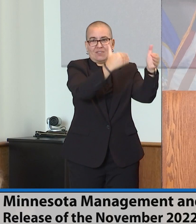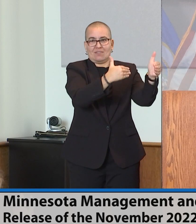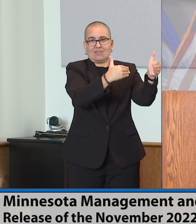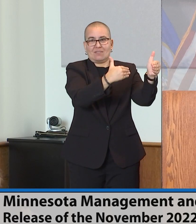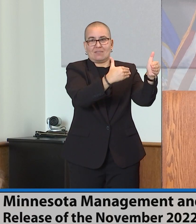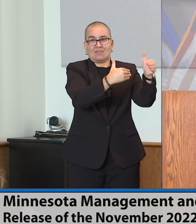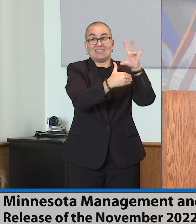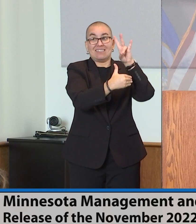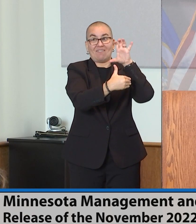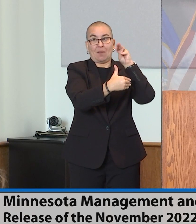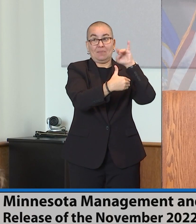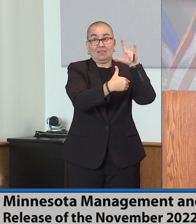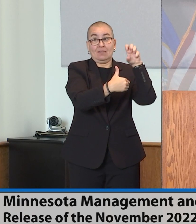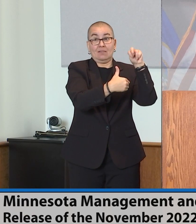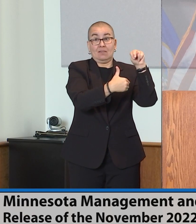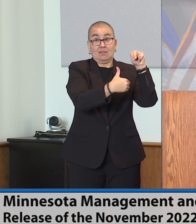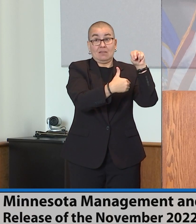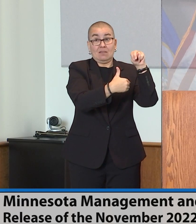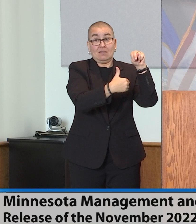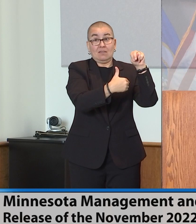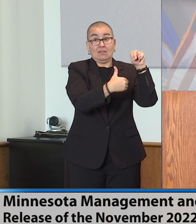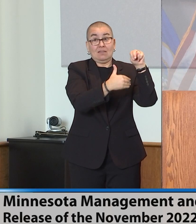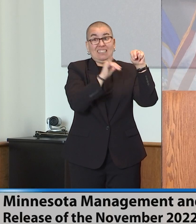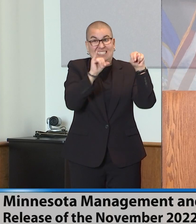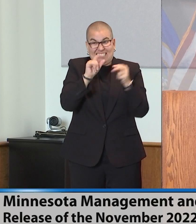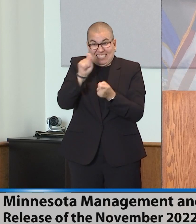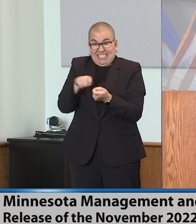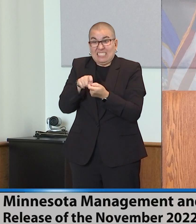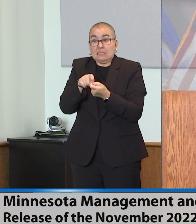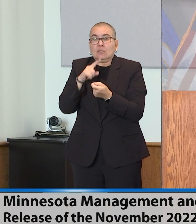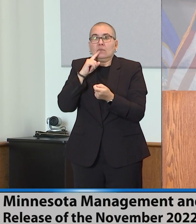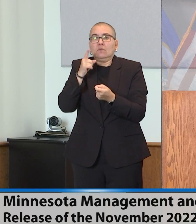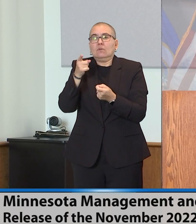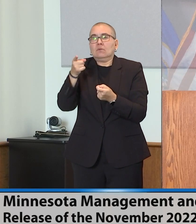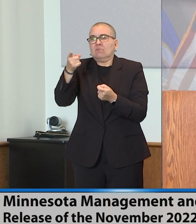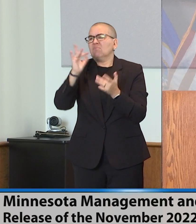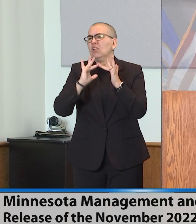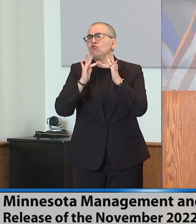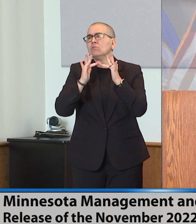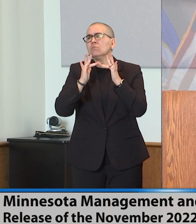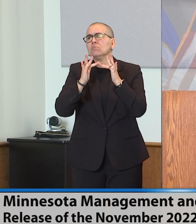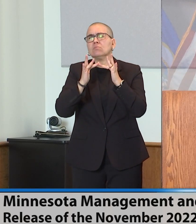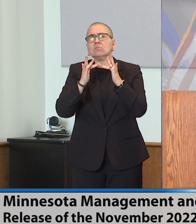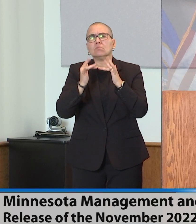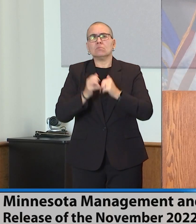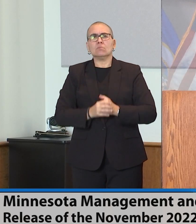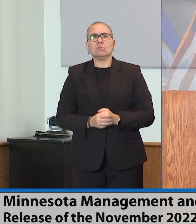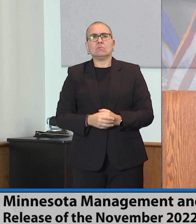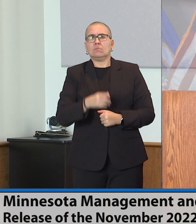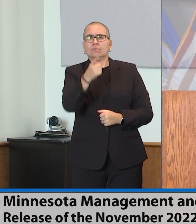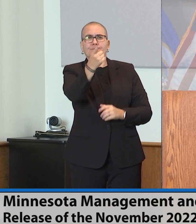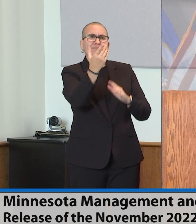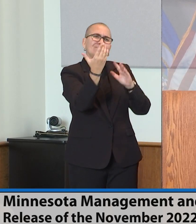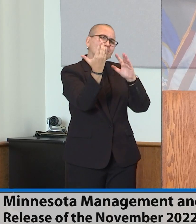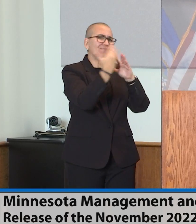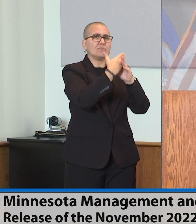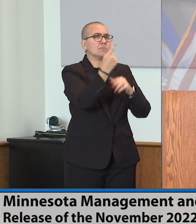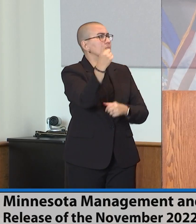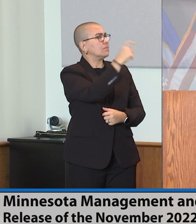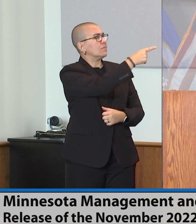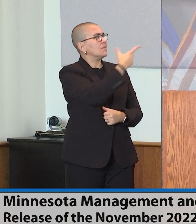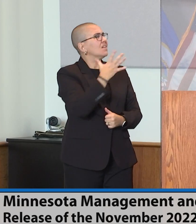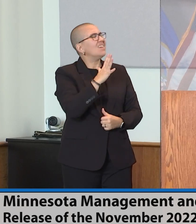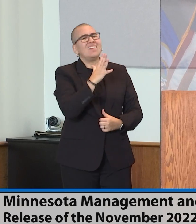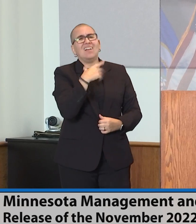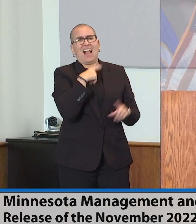the exact numbers are in the forecast book. I can follow up with on that with you. Commissioner, can I get one more bit of context on the record set? We